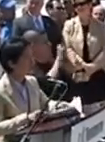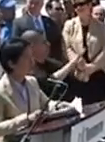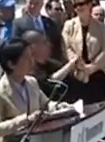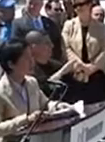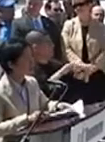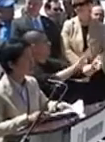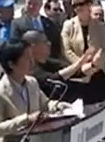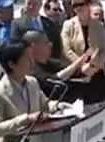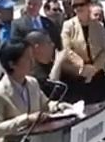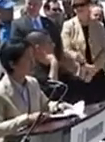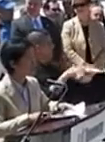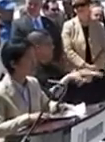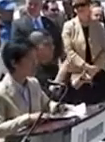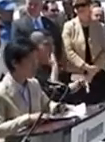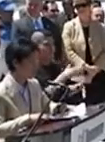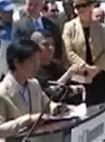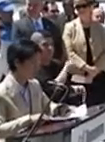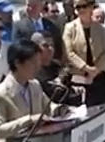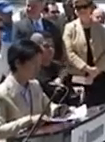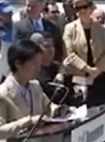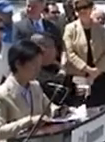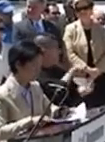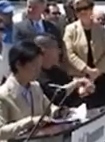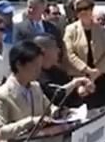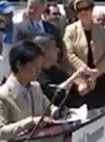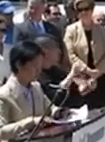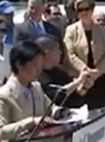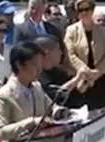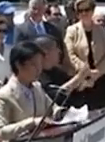and the quality contributions that they've given to the community.